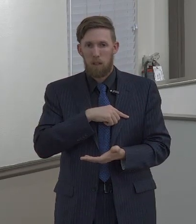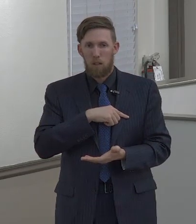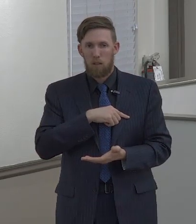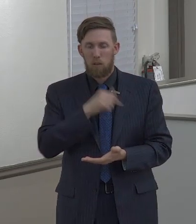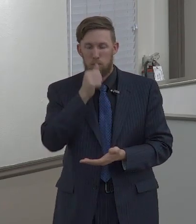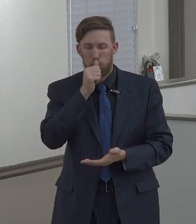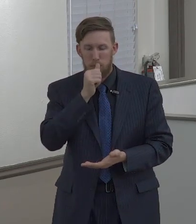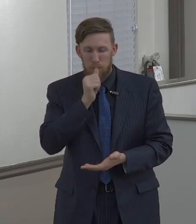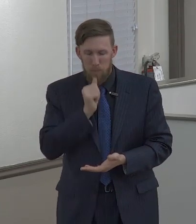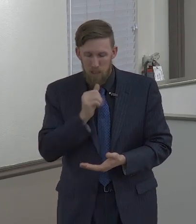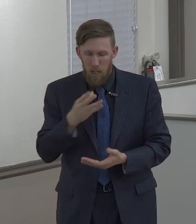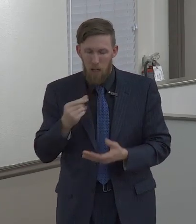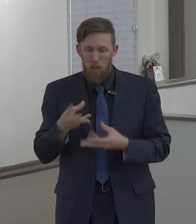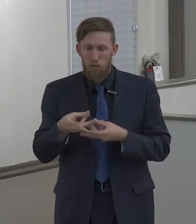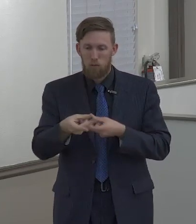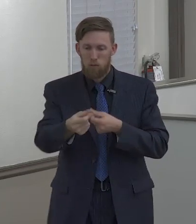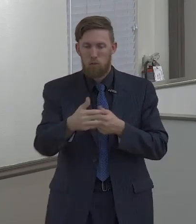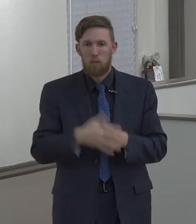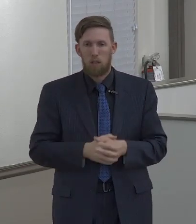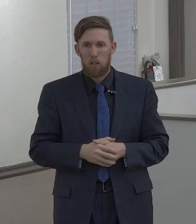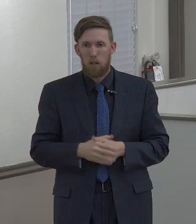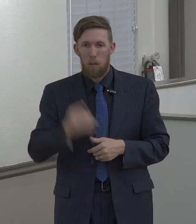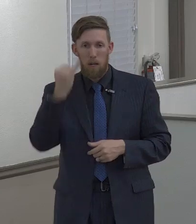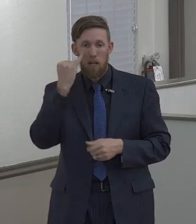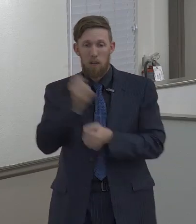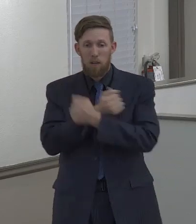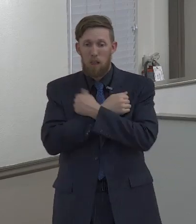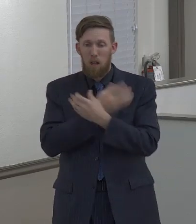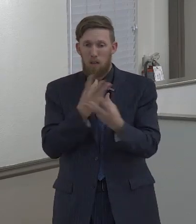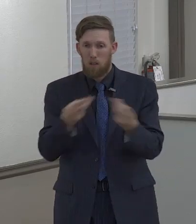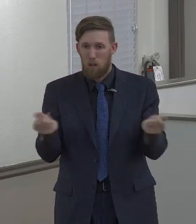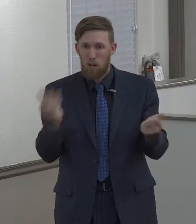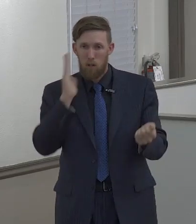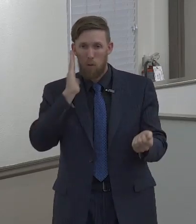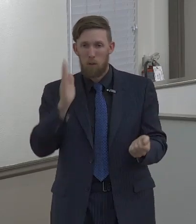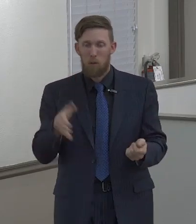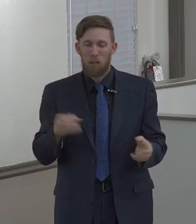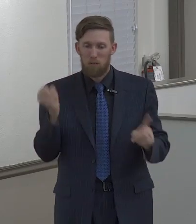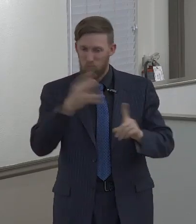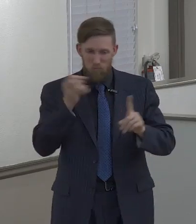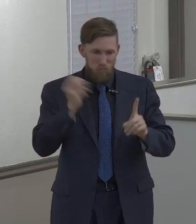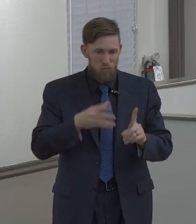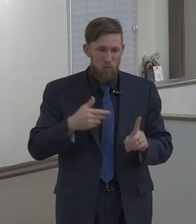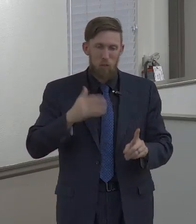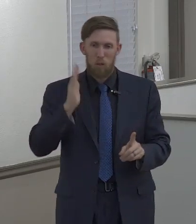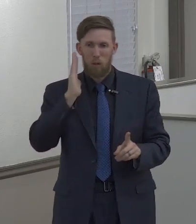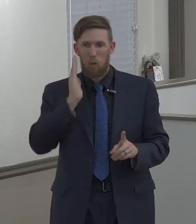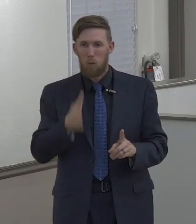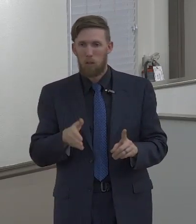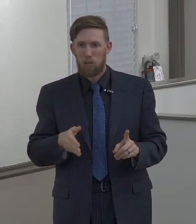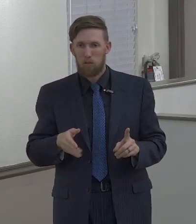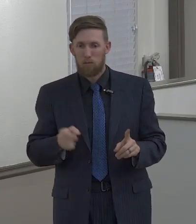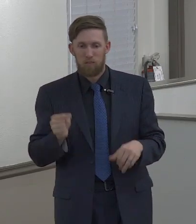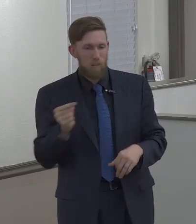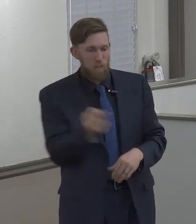man it's going to be real easy just to walk out on it's going to be real easy to retaliate but love